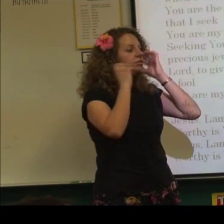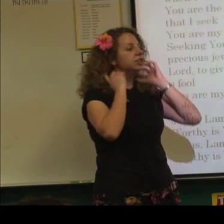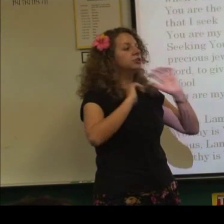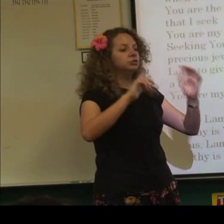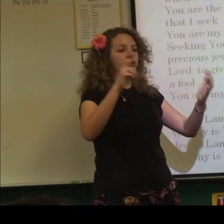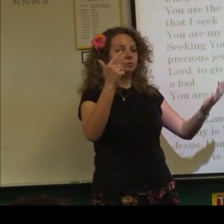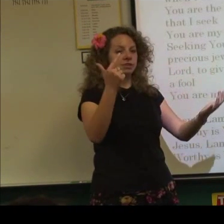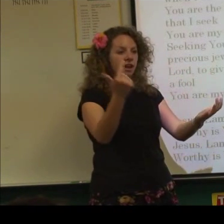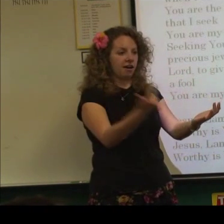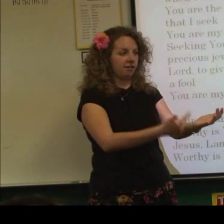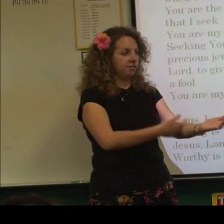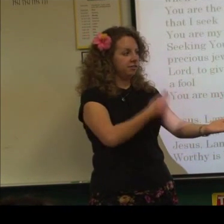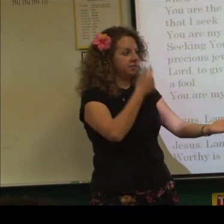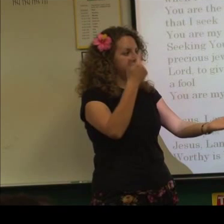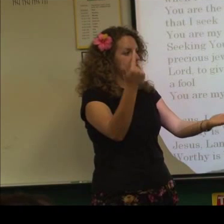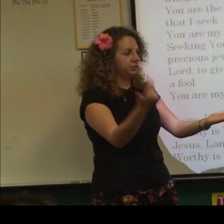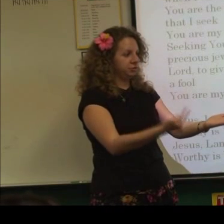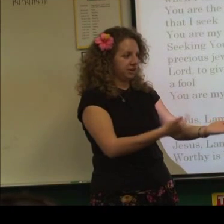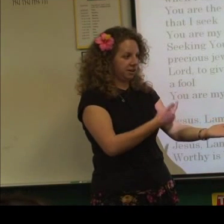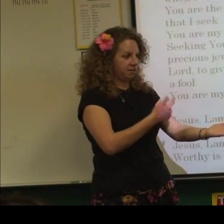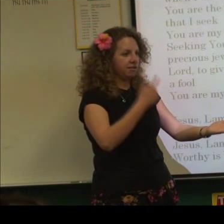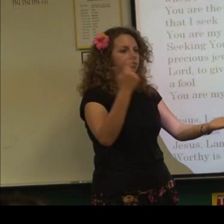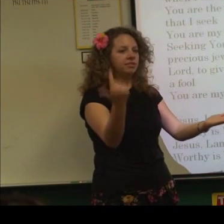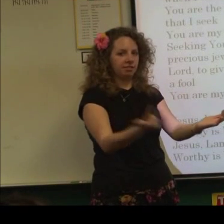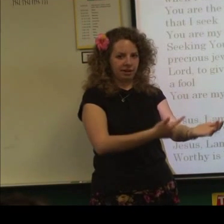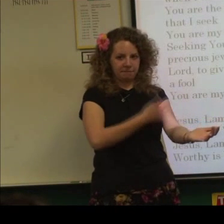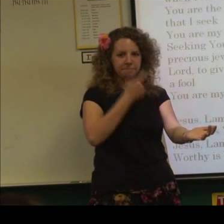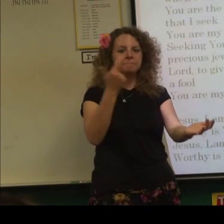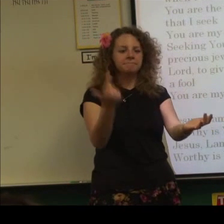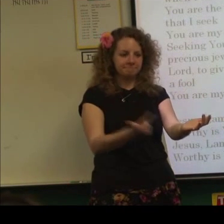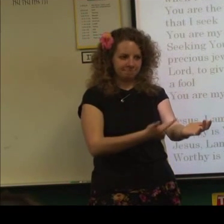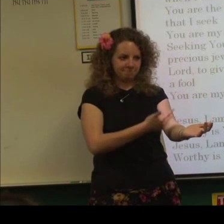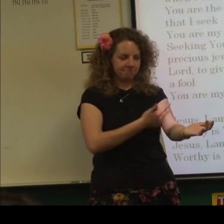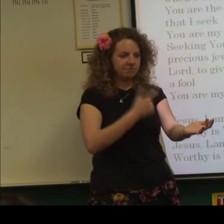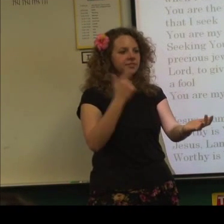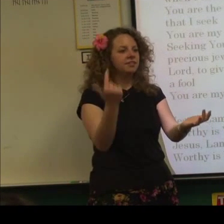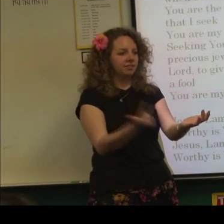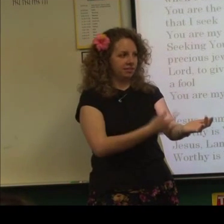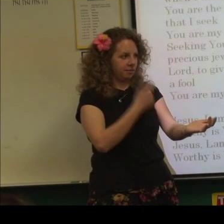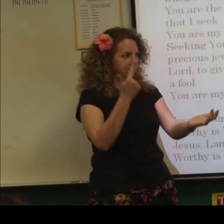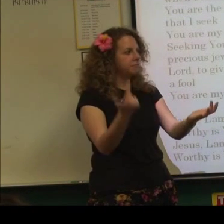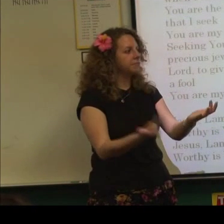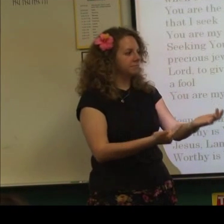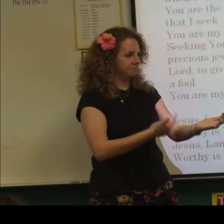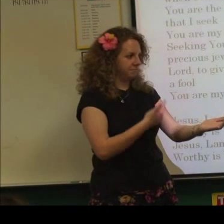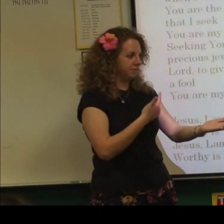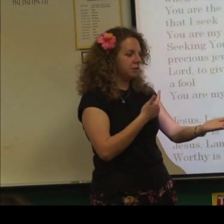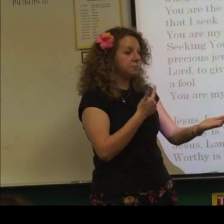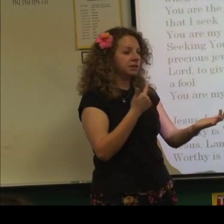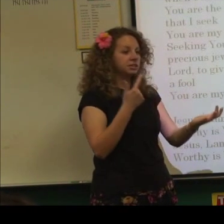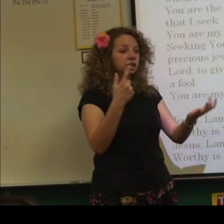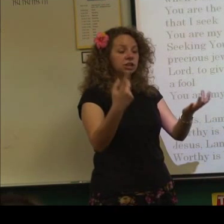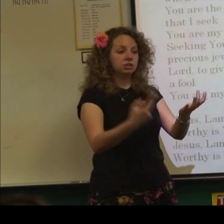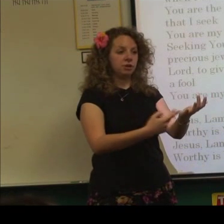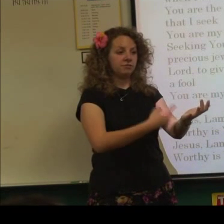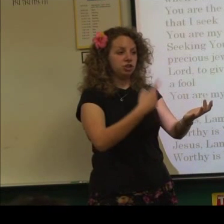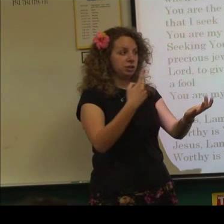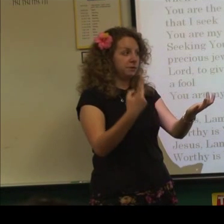Then you'll do with an L. We'll do it here. Lamb. Lamb. Because you have sheep